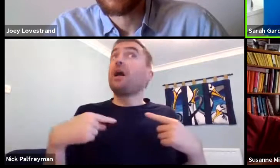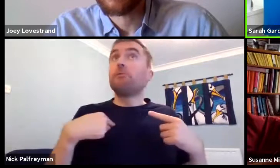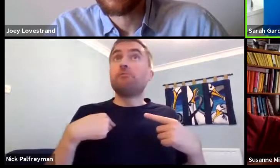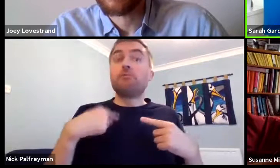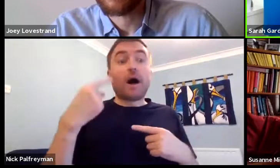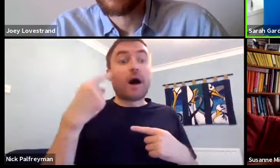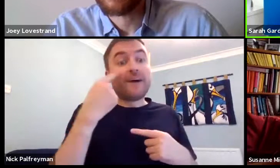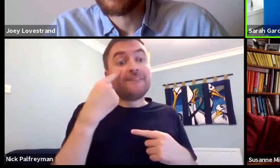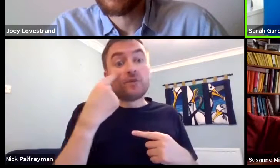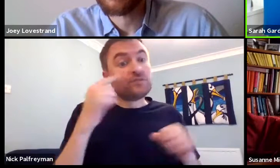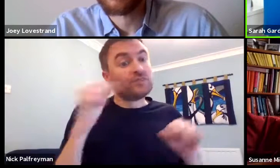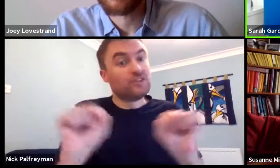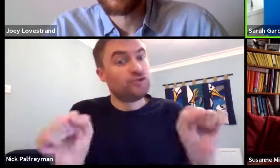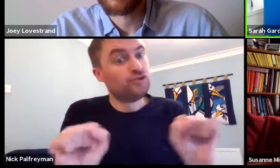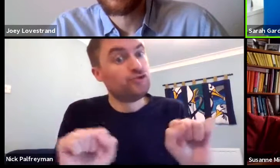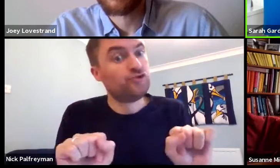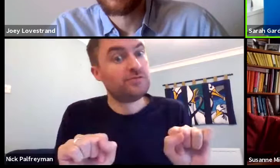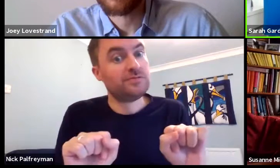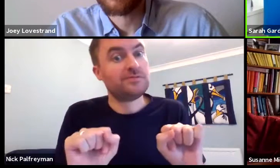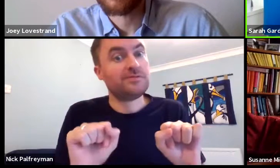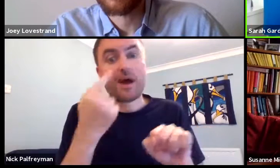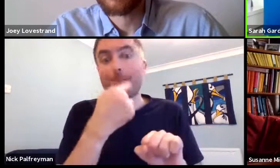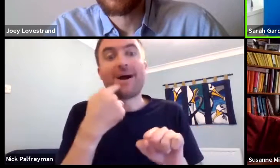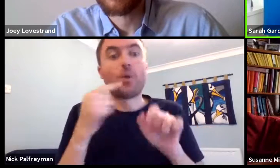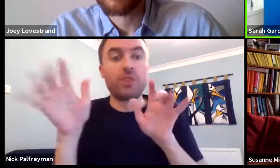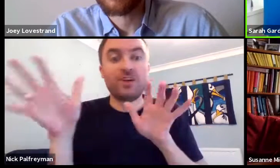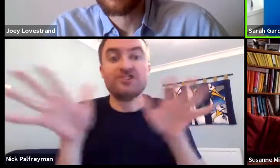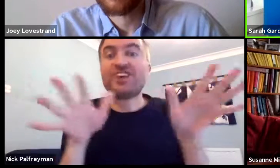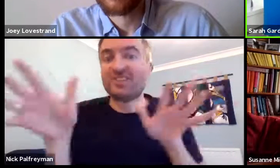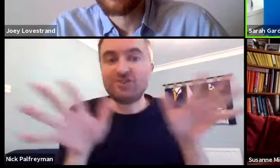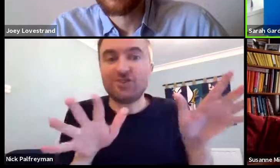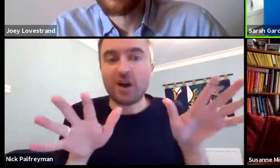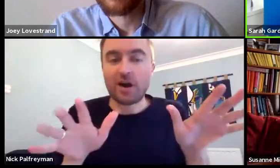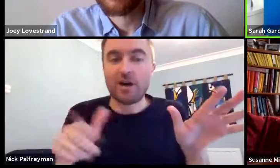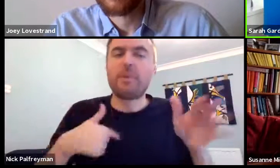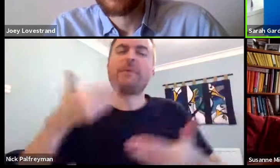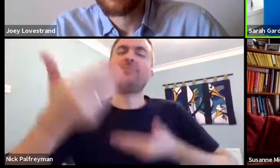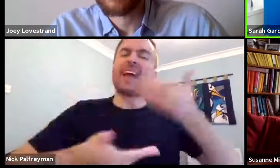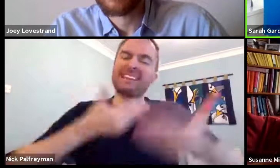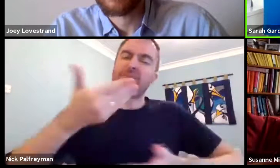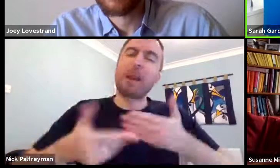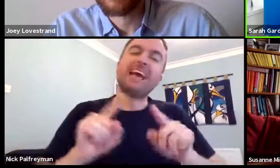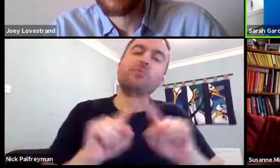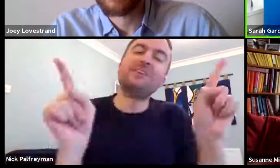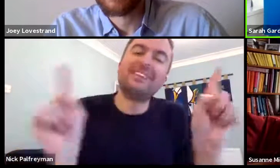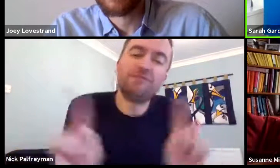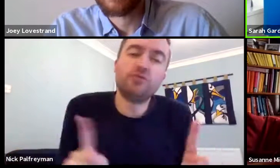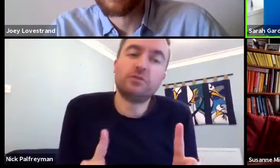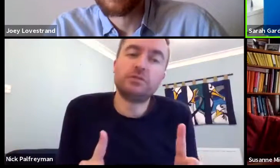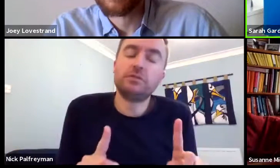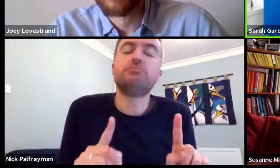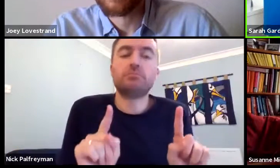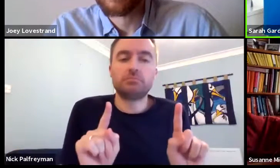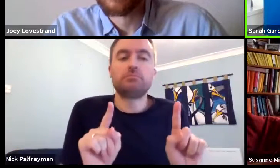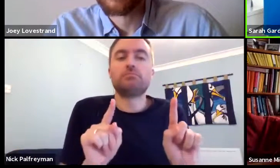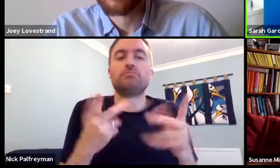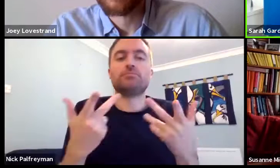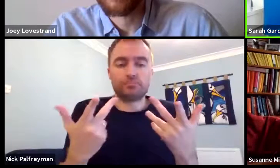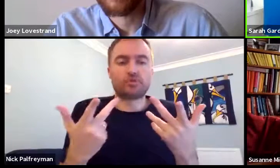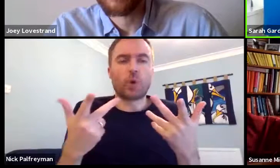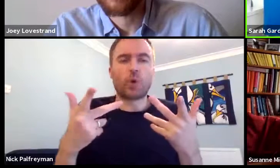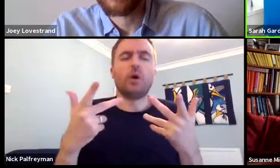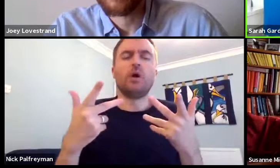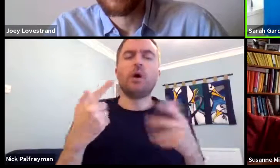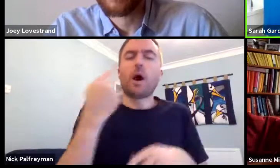So my response to that is I've not really noticed anything mouthing gesture wise. I'll just explain the